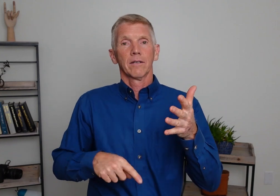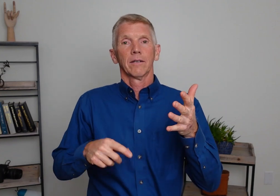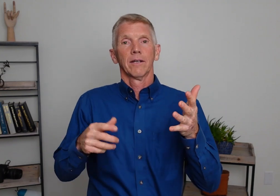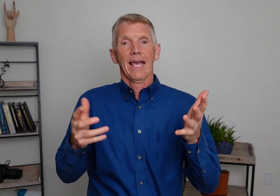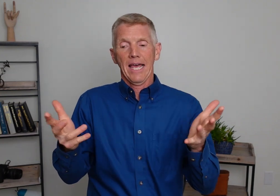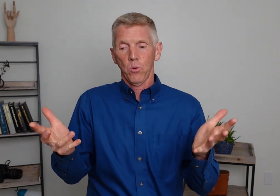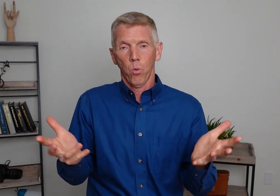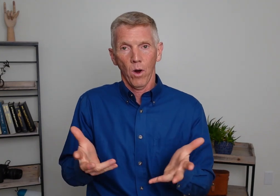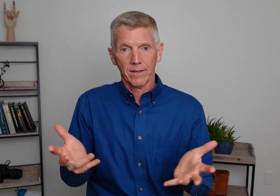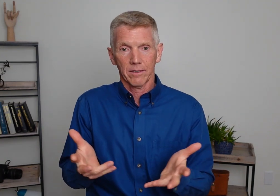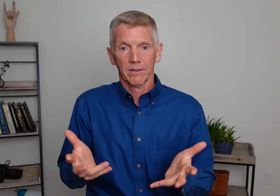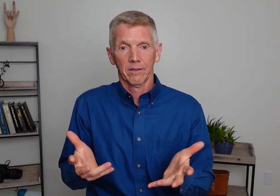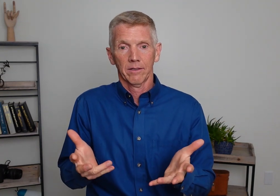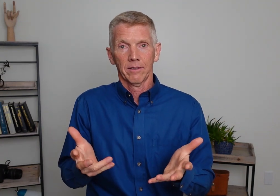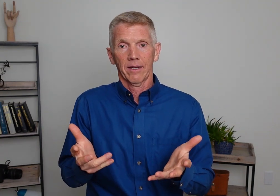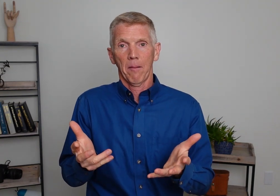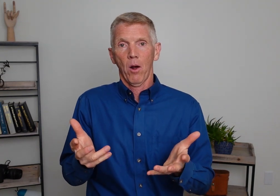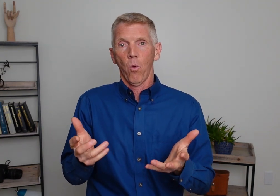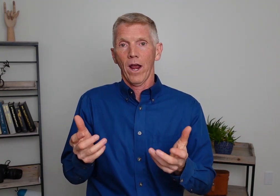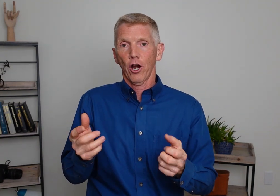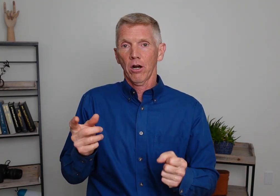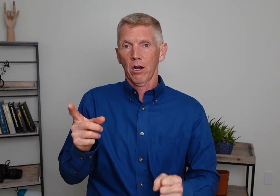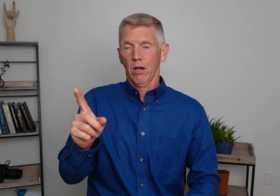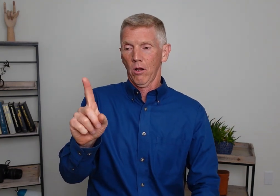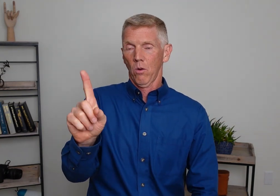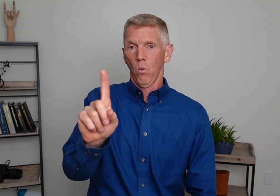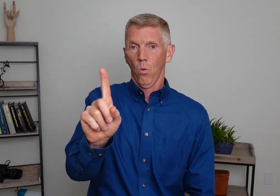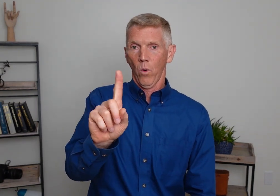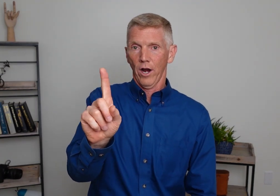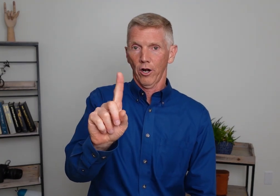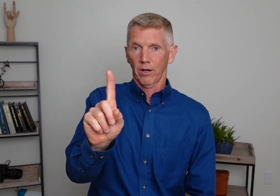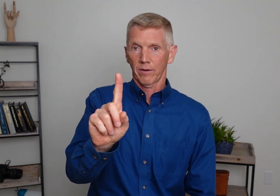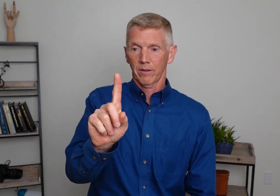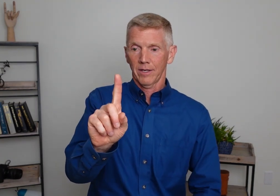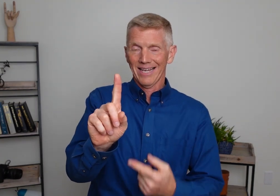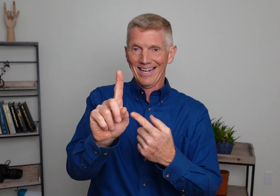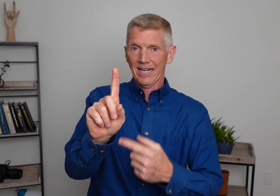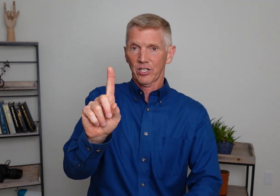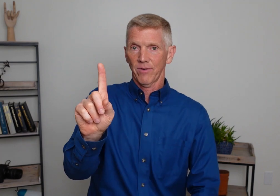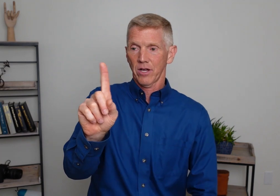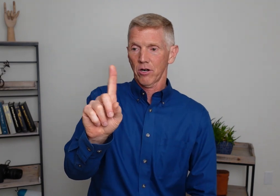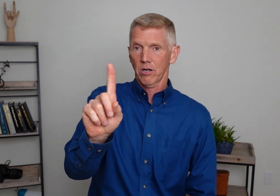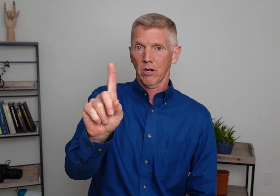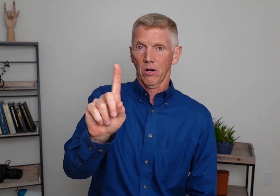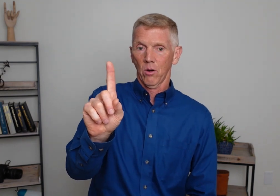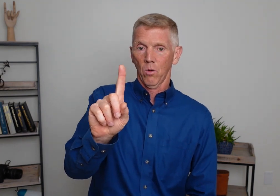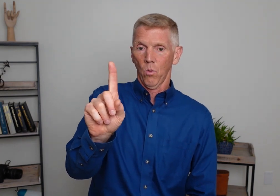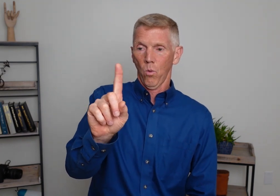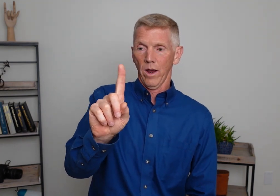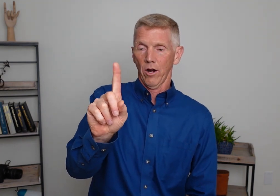and what. How about where? Where. Index finger. Where.